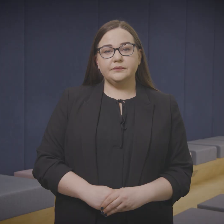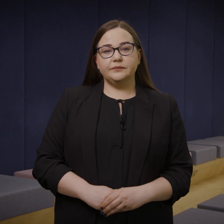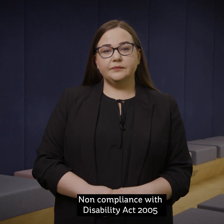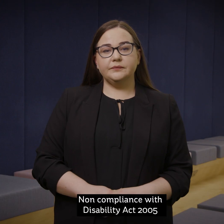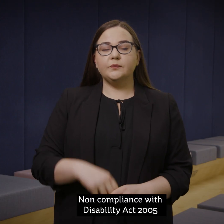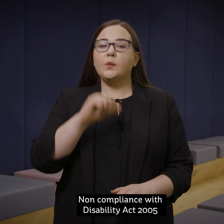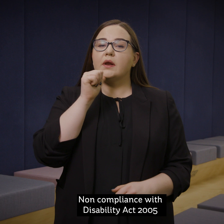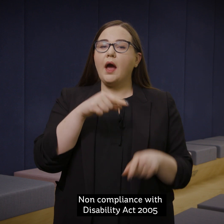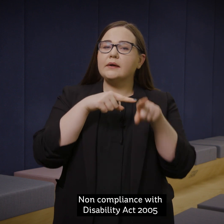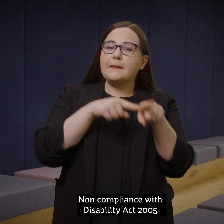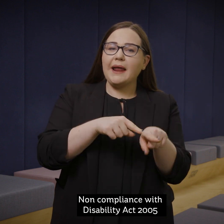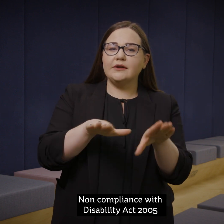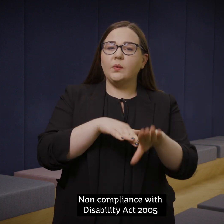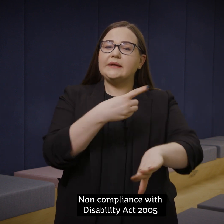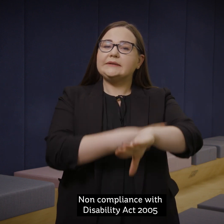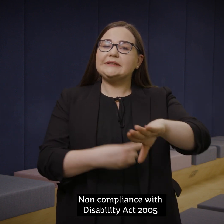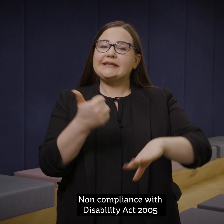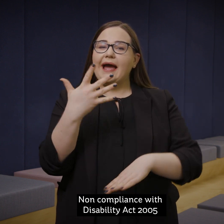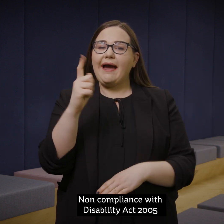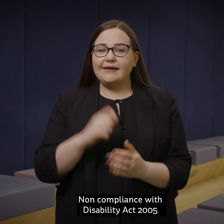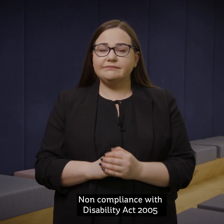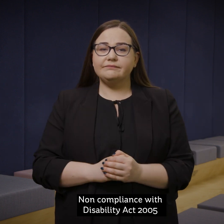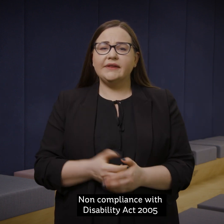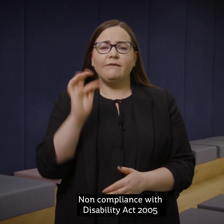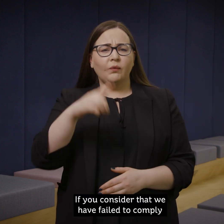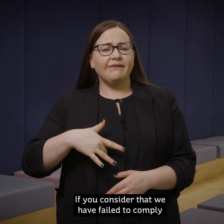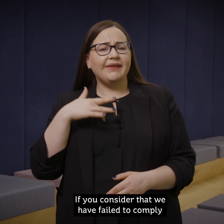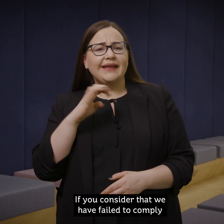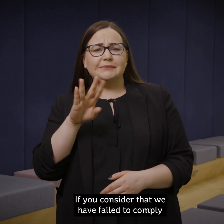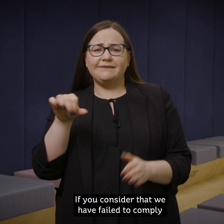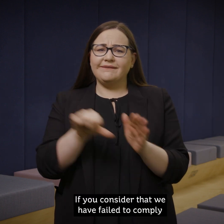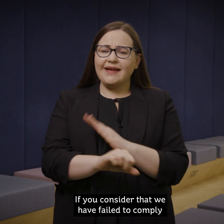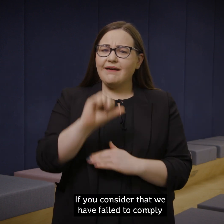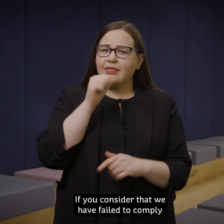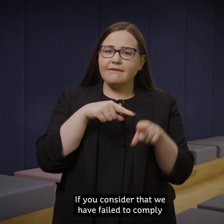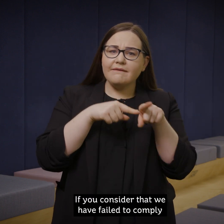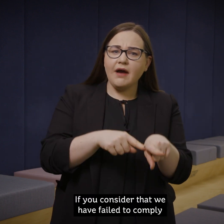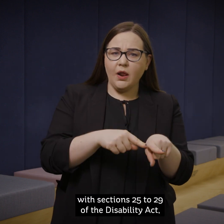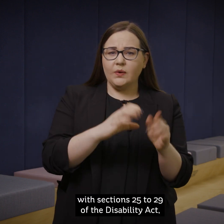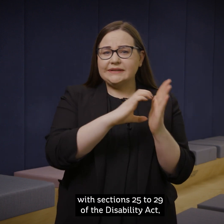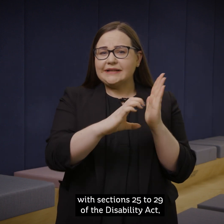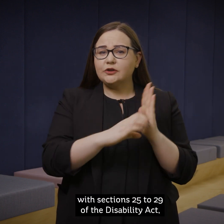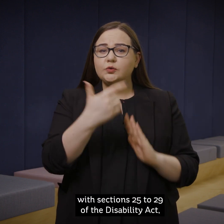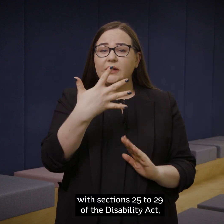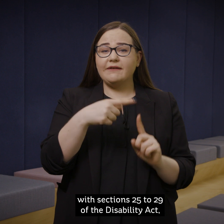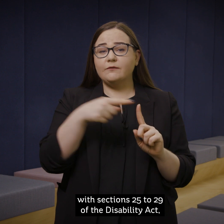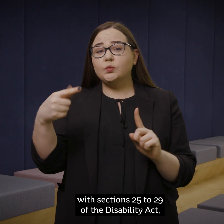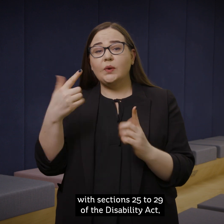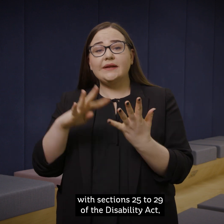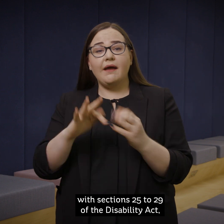Non-compliance with Disability Act 2005 If you consider that we have failed to comply with Sections 25 to 29 of the